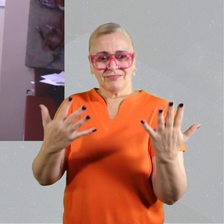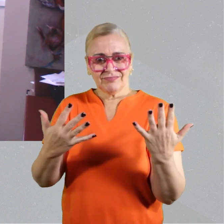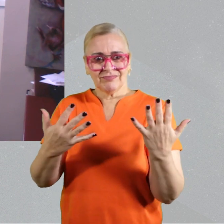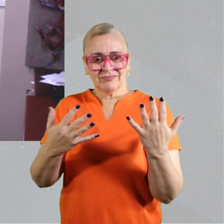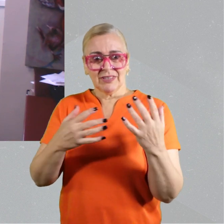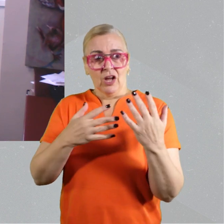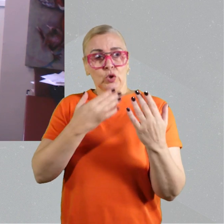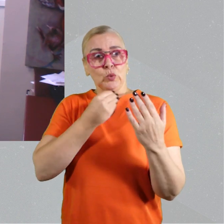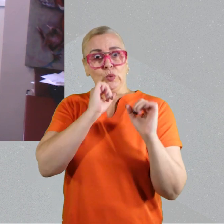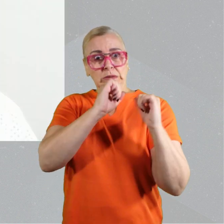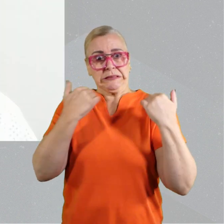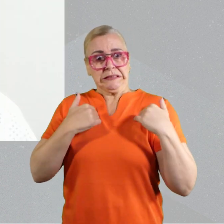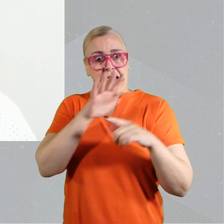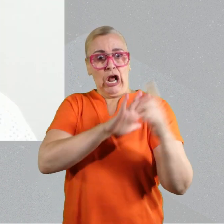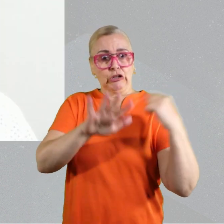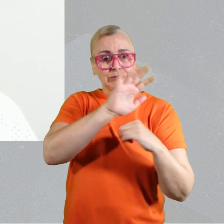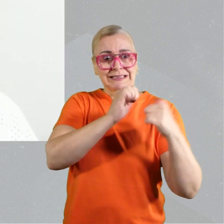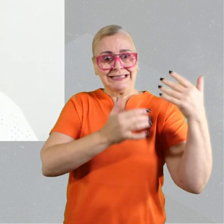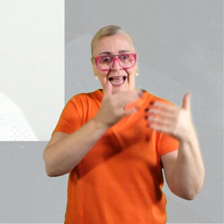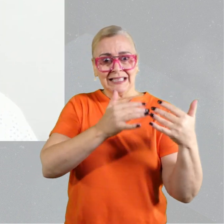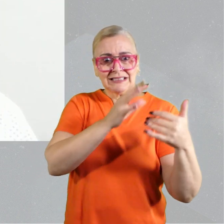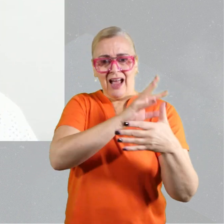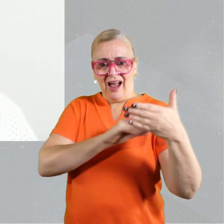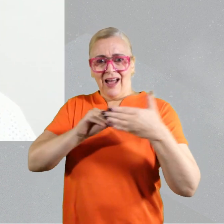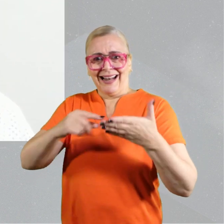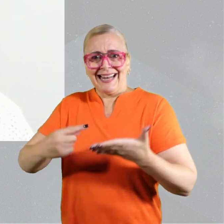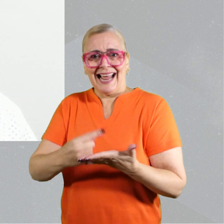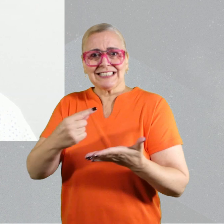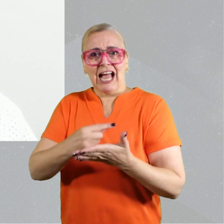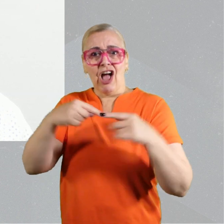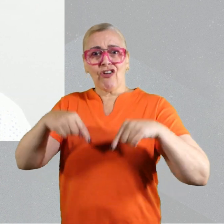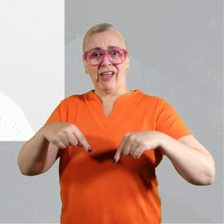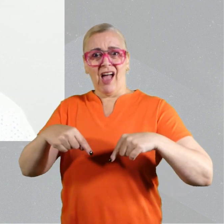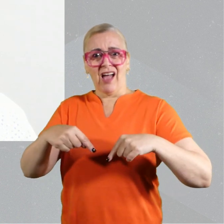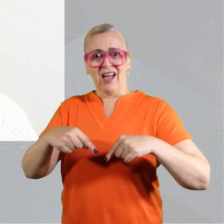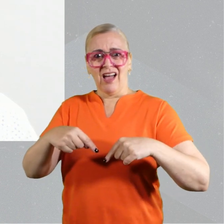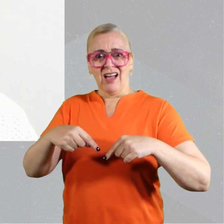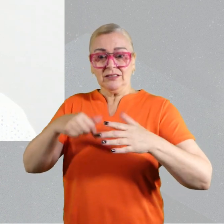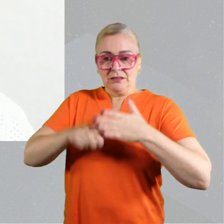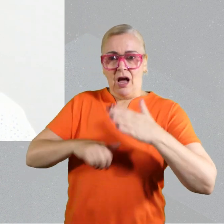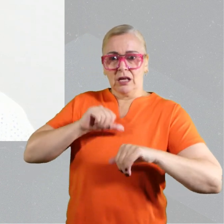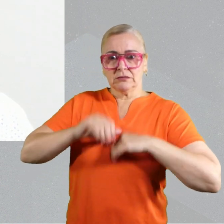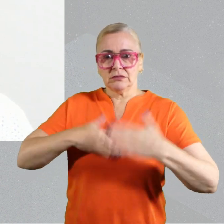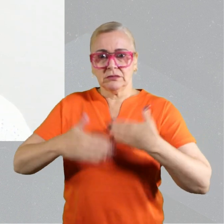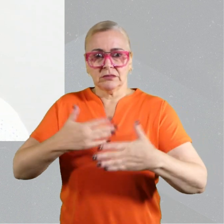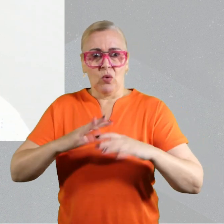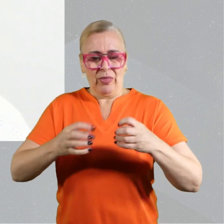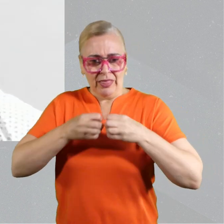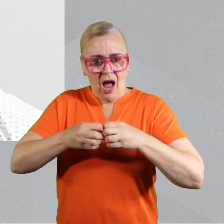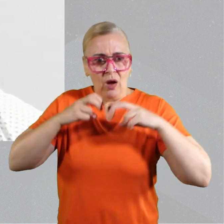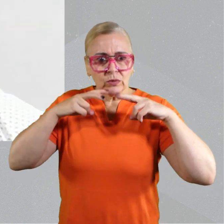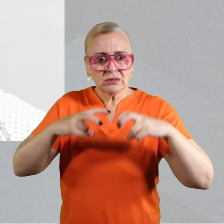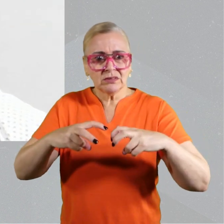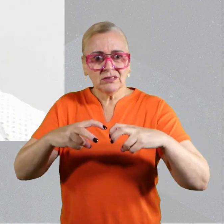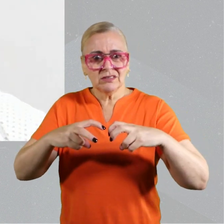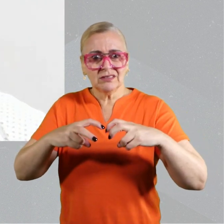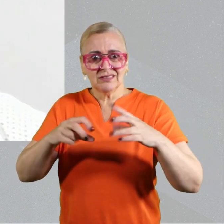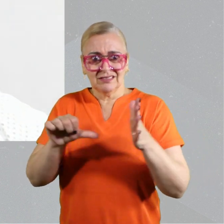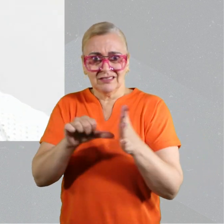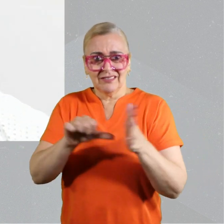population. There are a number of things that I'm seeing that is different from what we are reading in the textbook. That's actually the problem we have